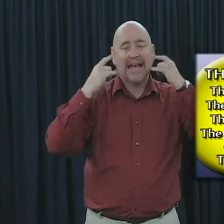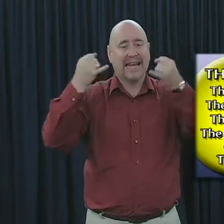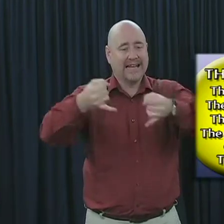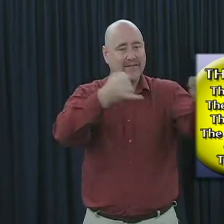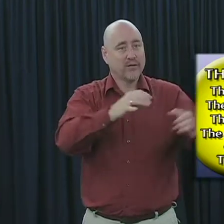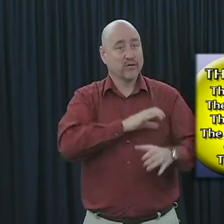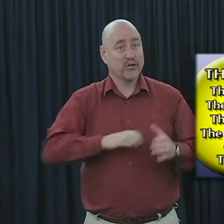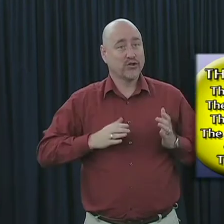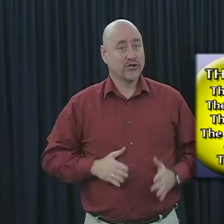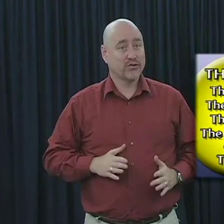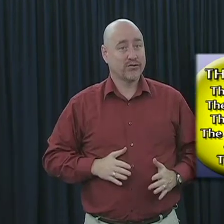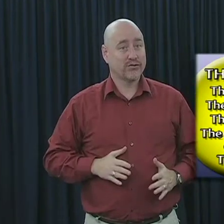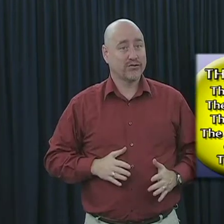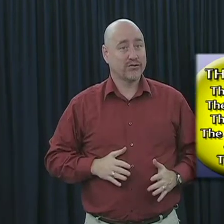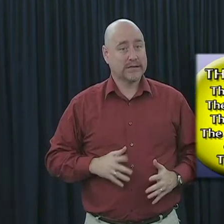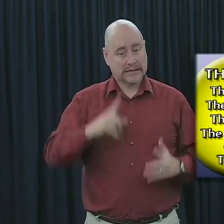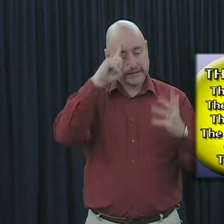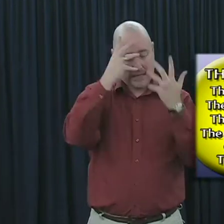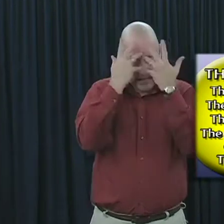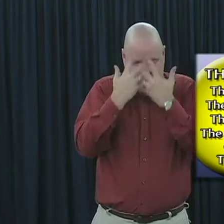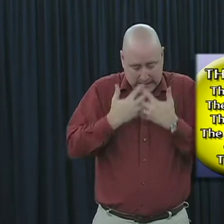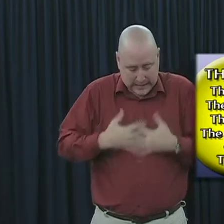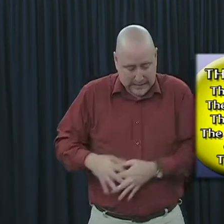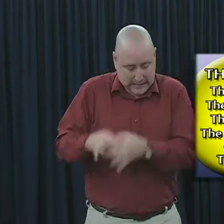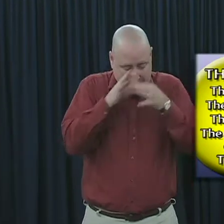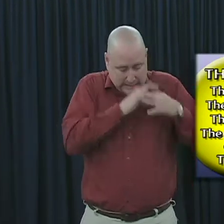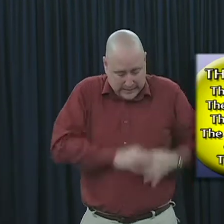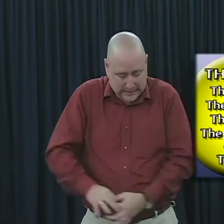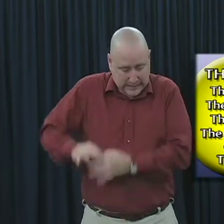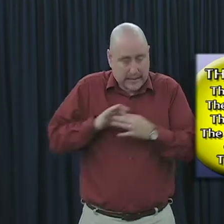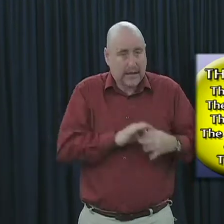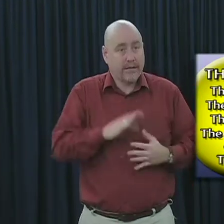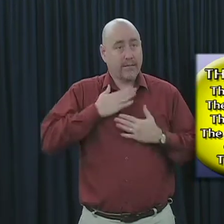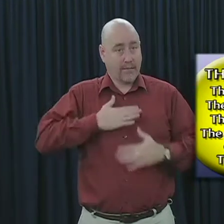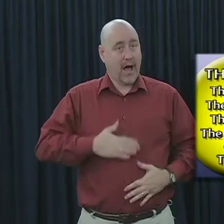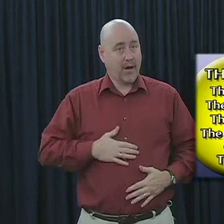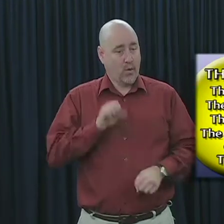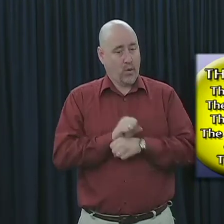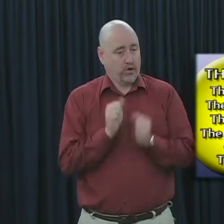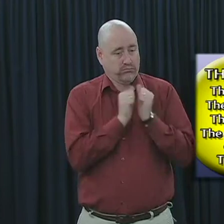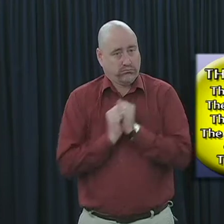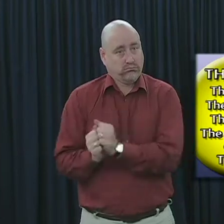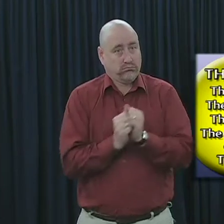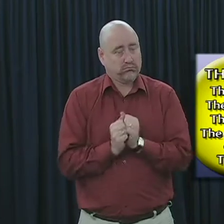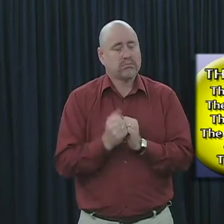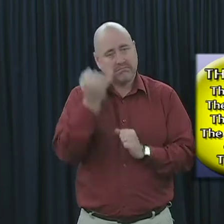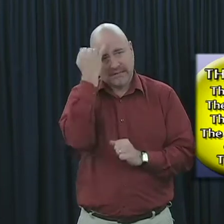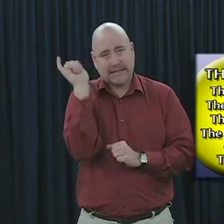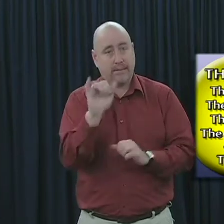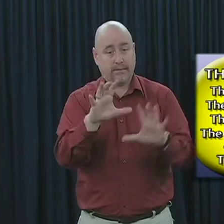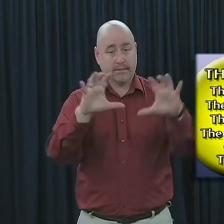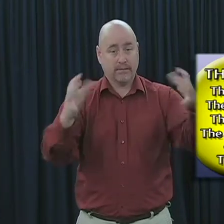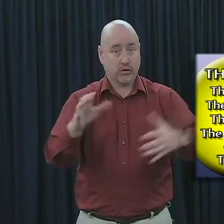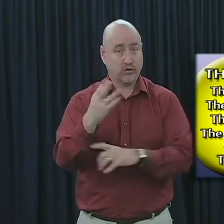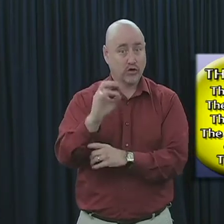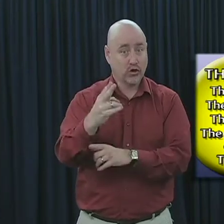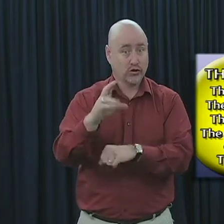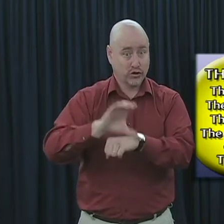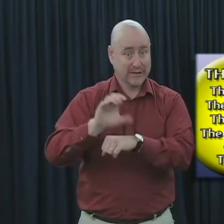connection and relationship with all parts of the body, showing unity and singularity, so the saved, the church, is a single